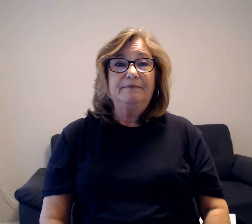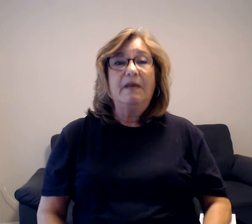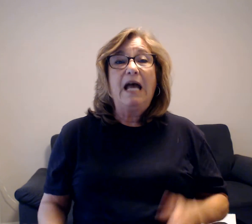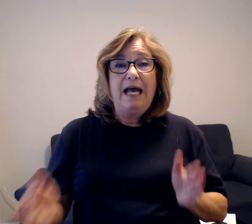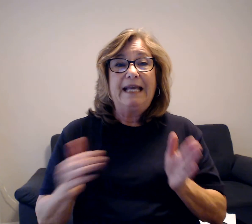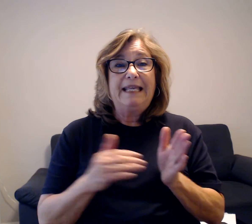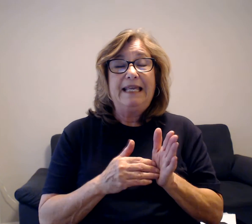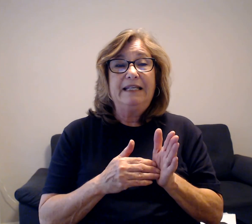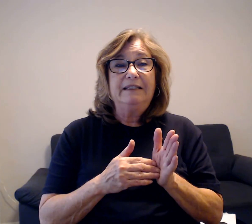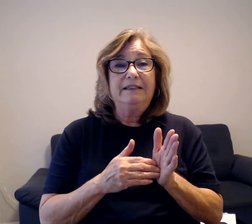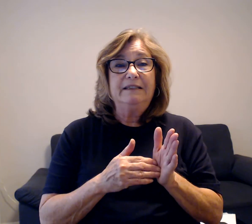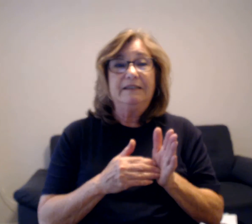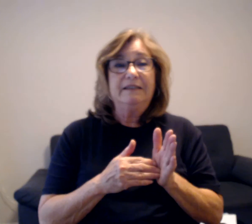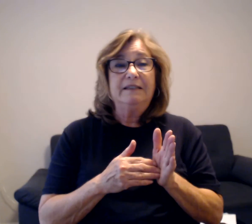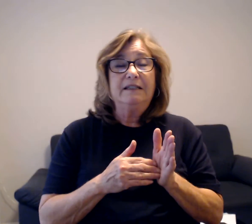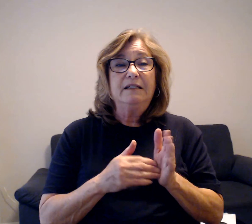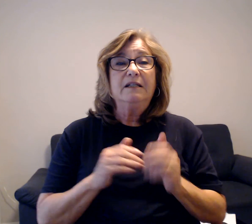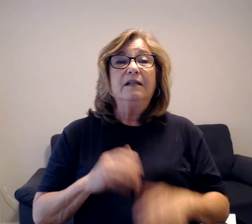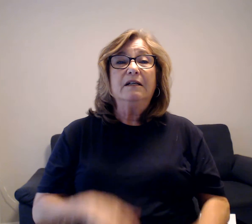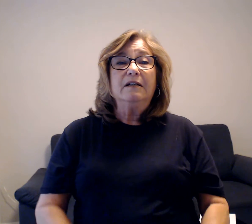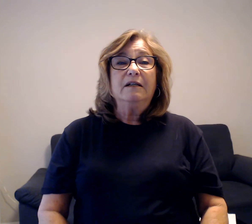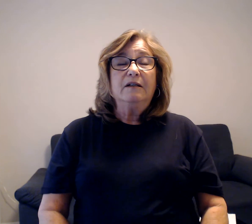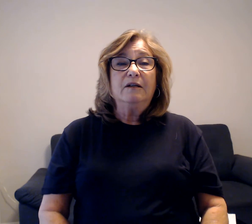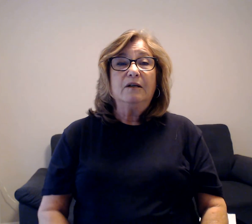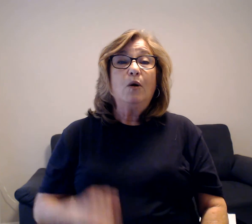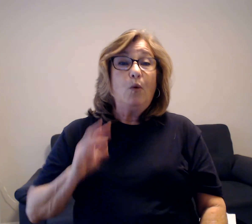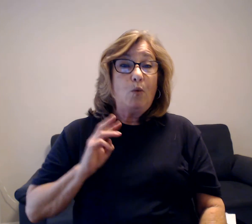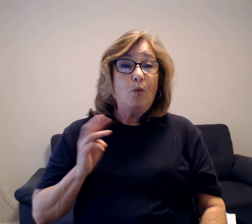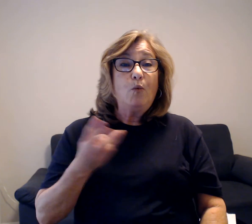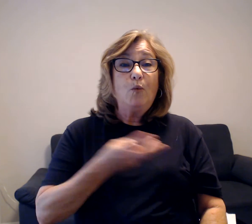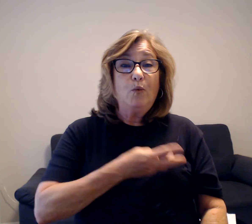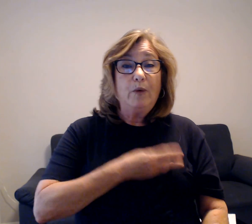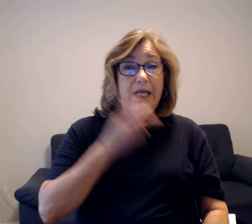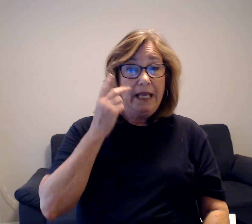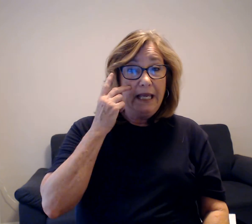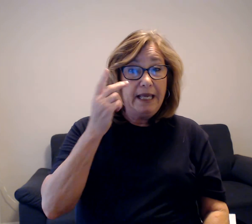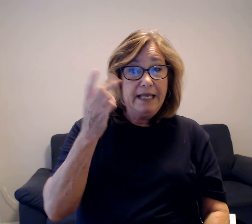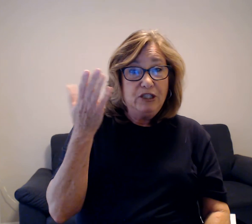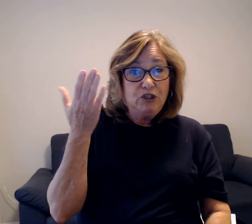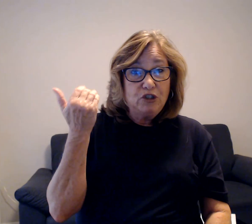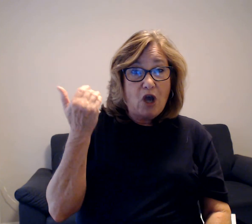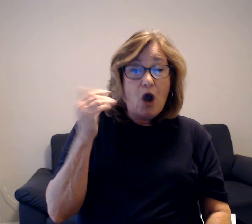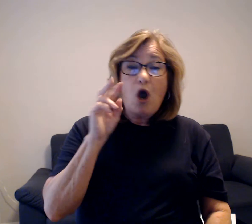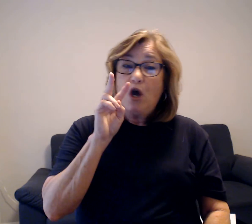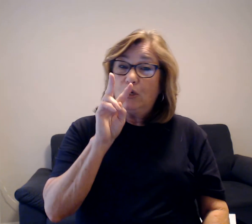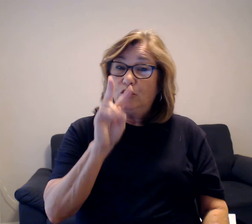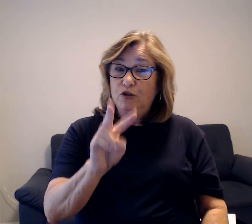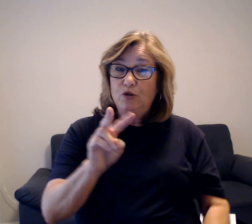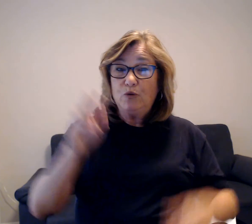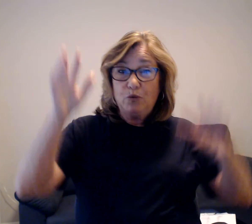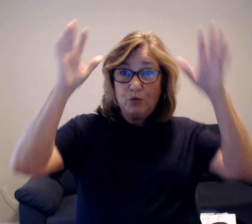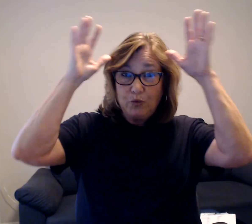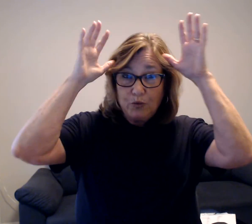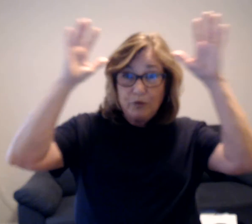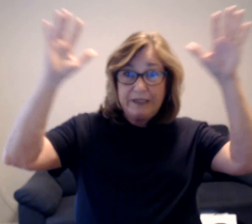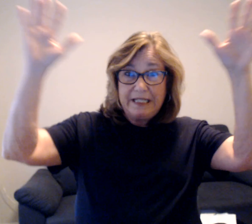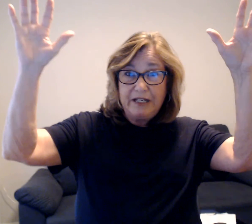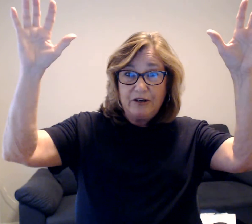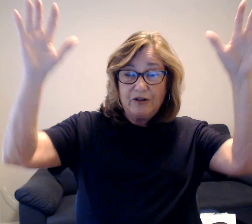Again, we saw two deer by the side of the road.